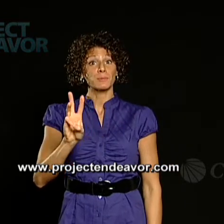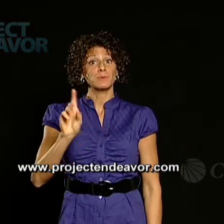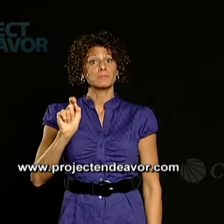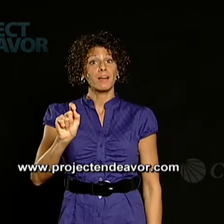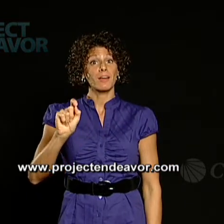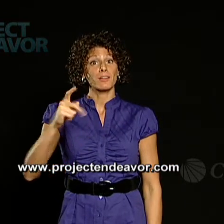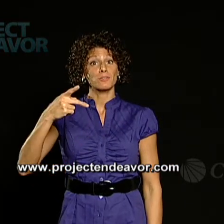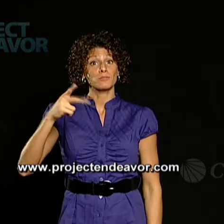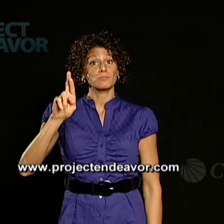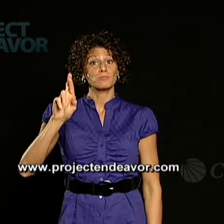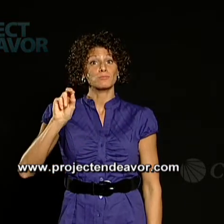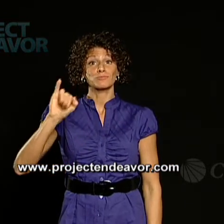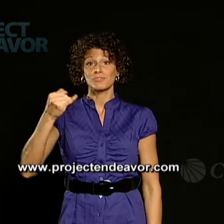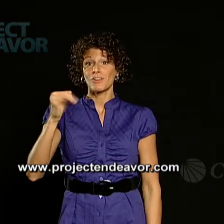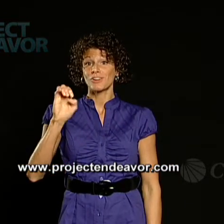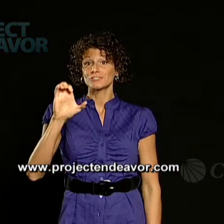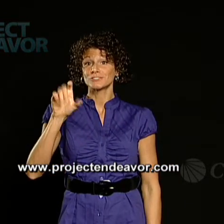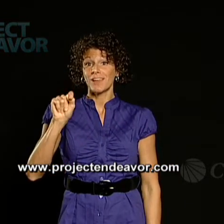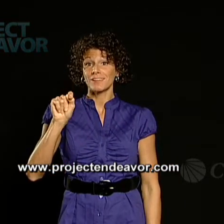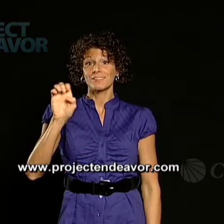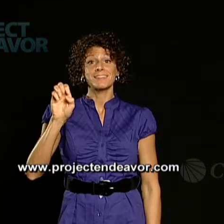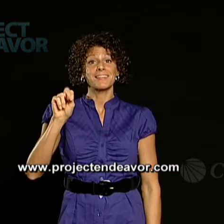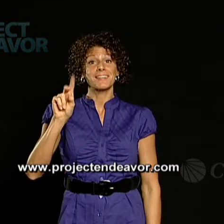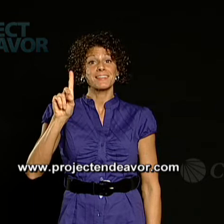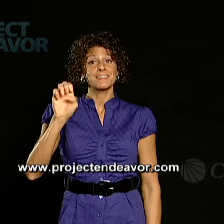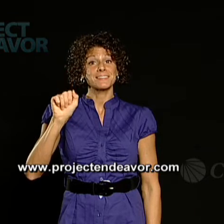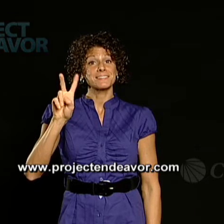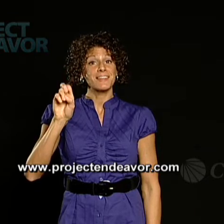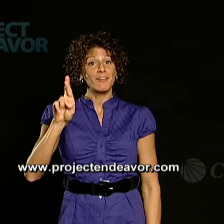.projectendeavor.com,